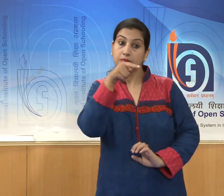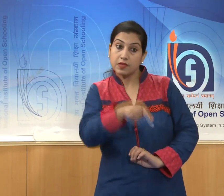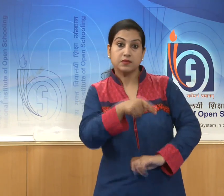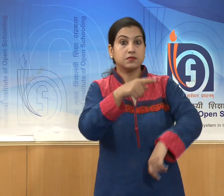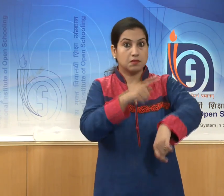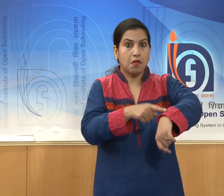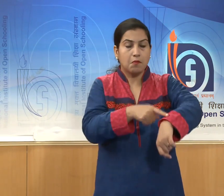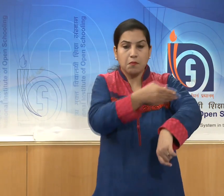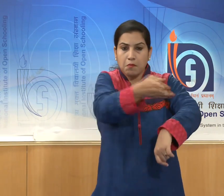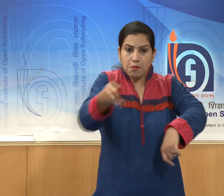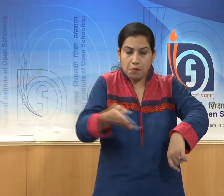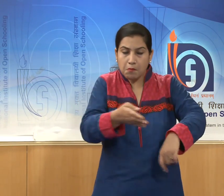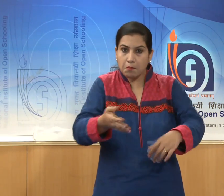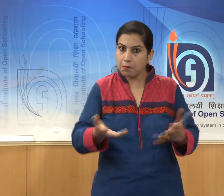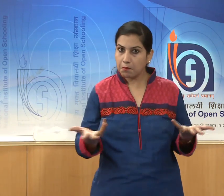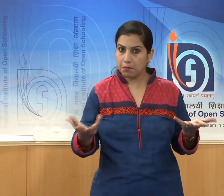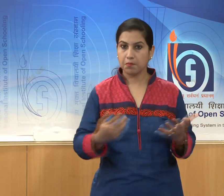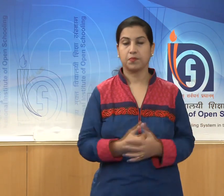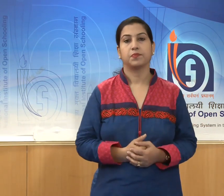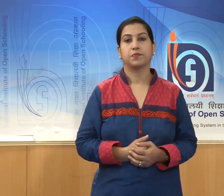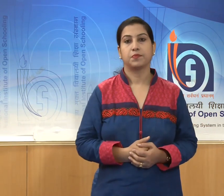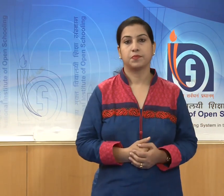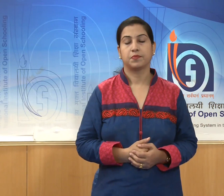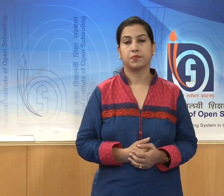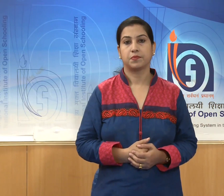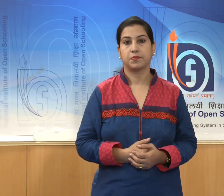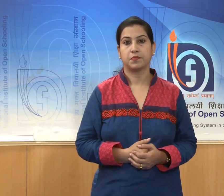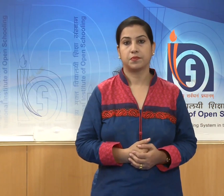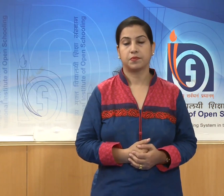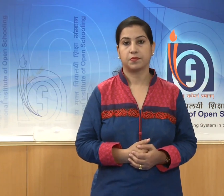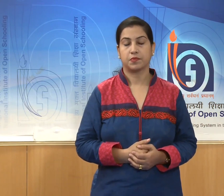are the Udayagiri caves